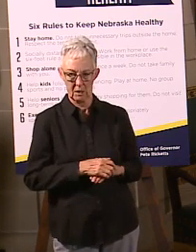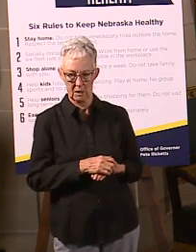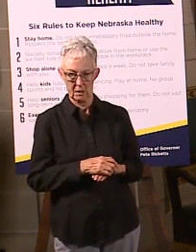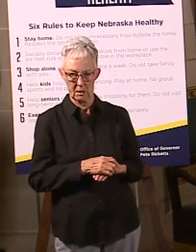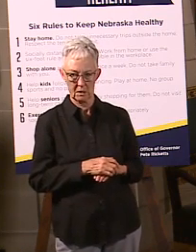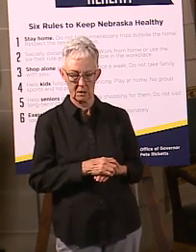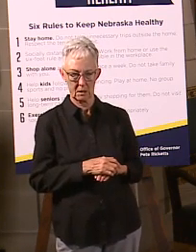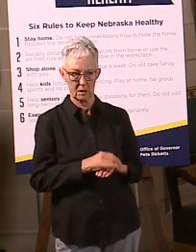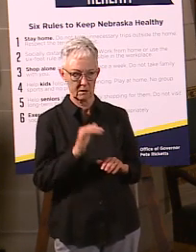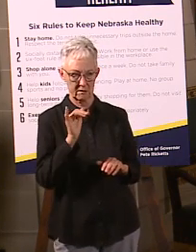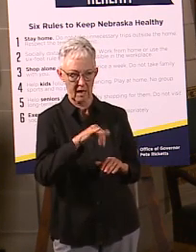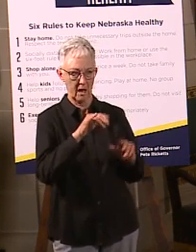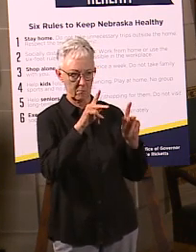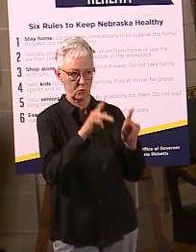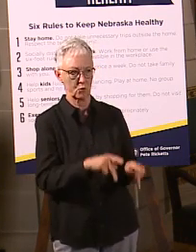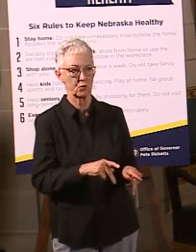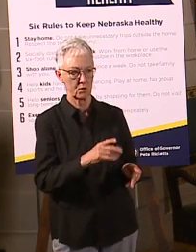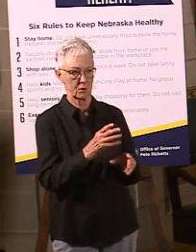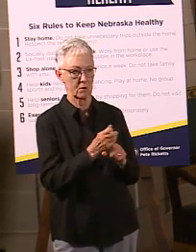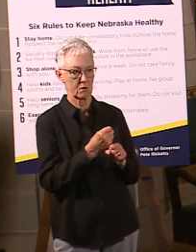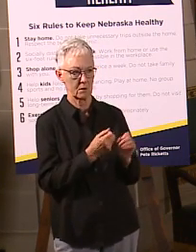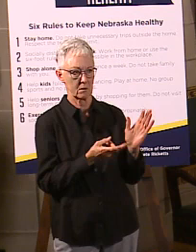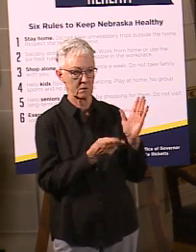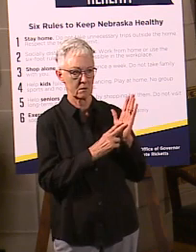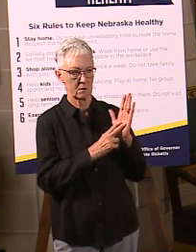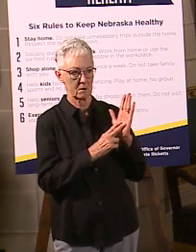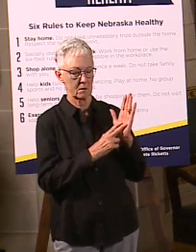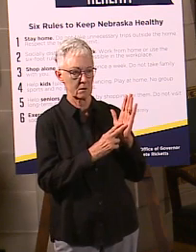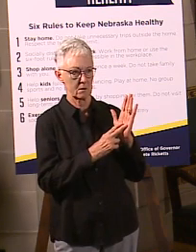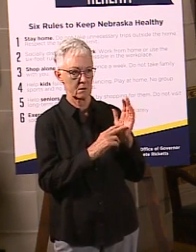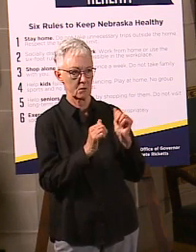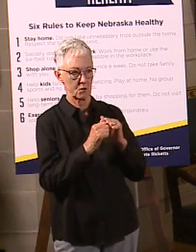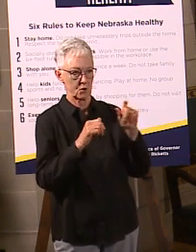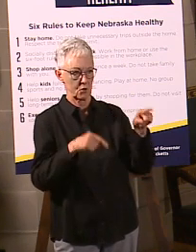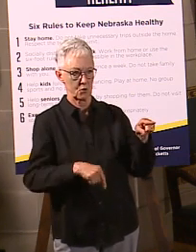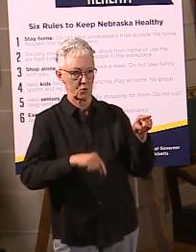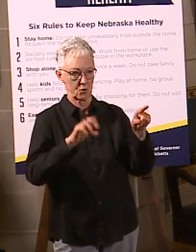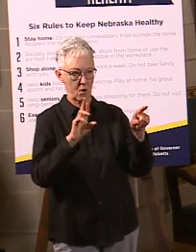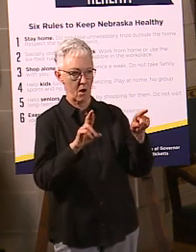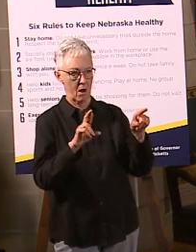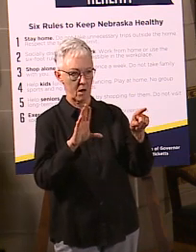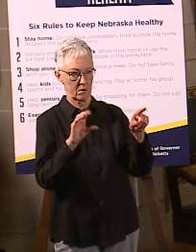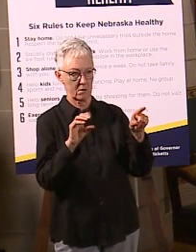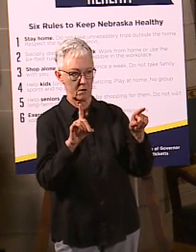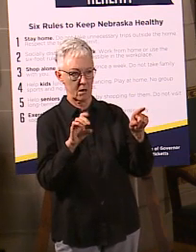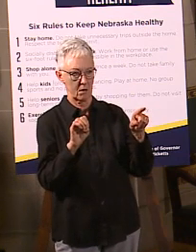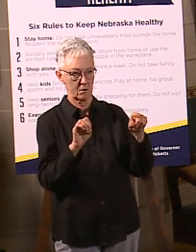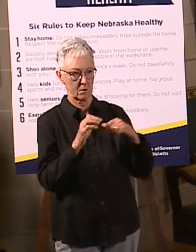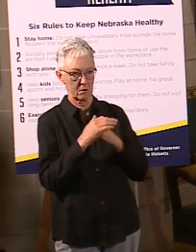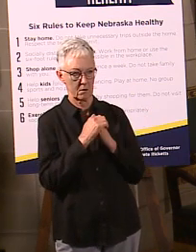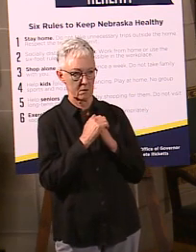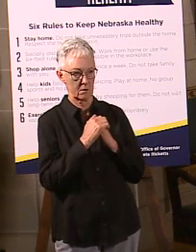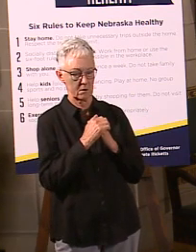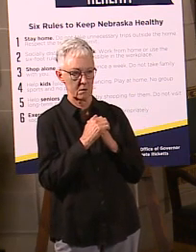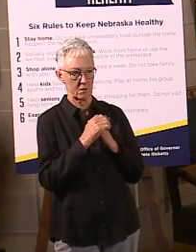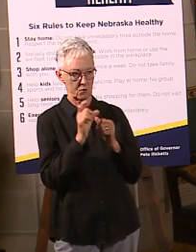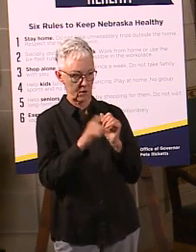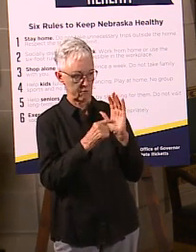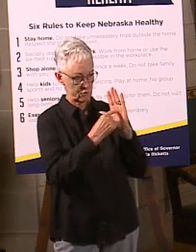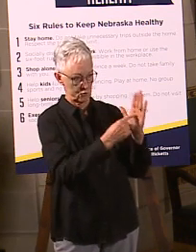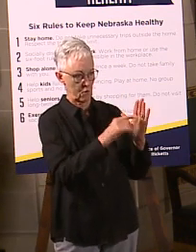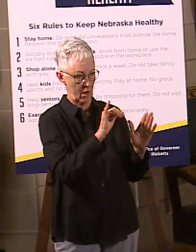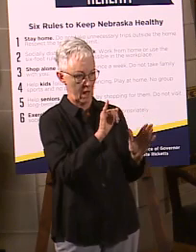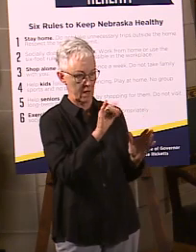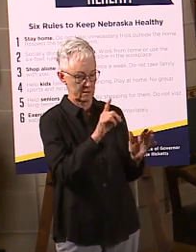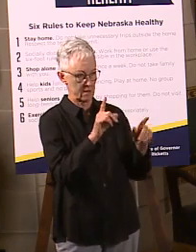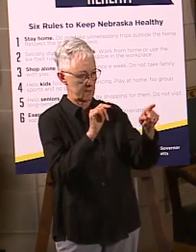that you're getting, you know, that is signed up and approved. Oh, it's a QR code. So do you have to show the ID? No. No, you don't have to, so